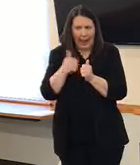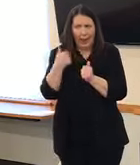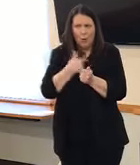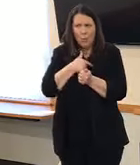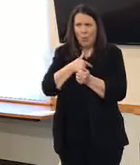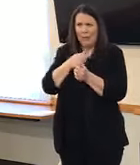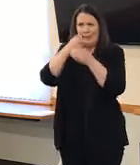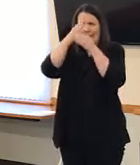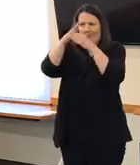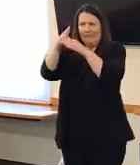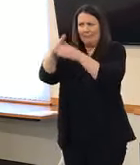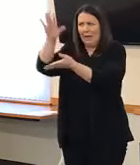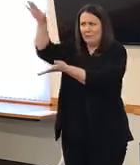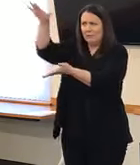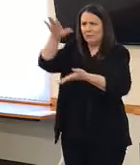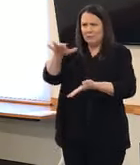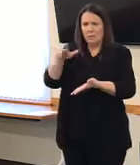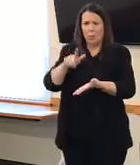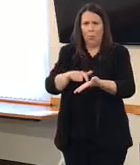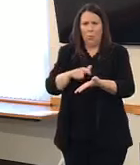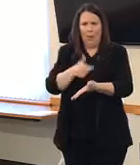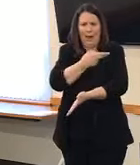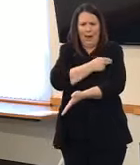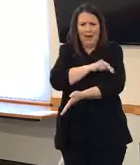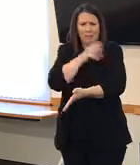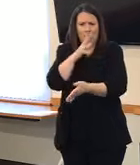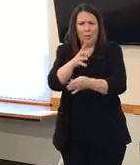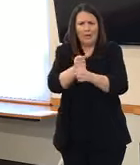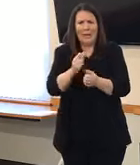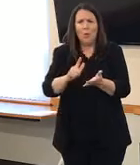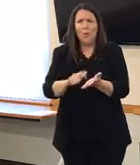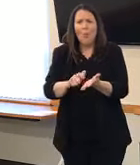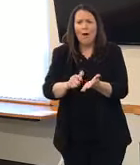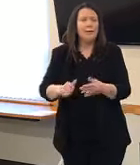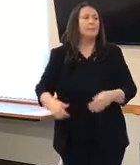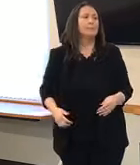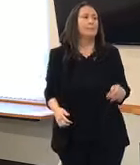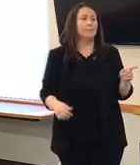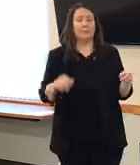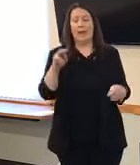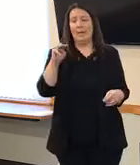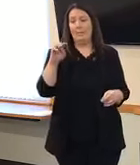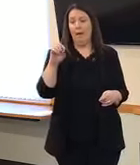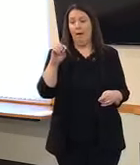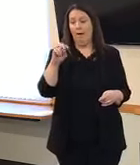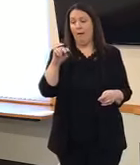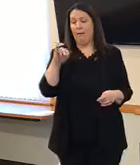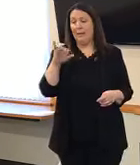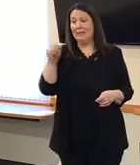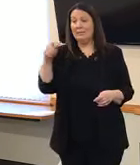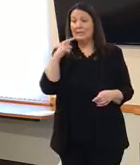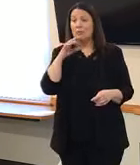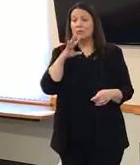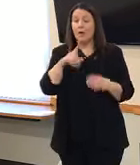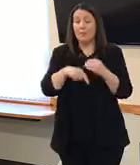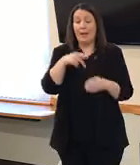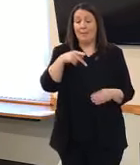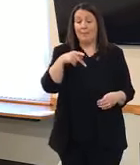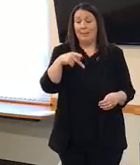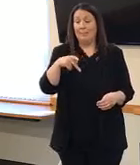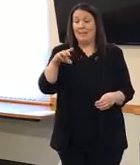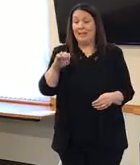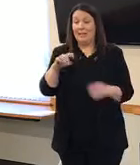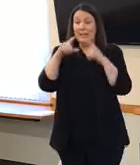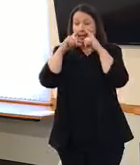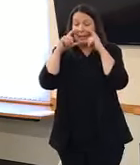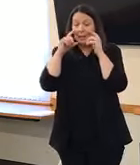you know, within this area about what hospitals get what? So the question is about PPE and how that kind of comes down locally to other